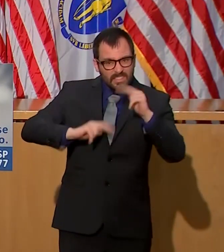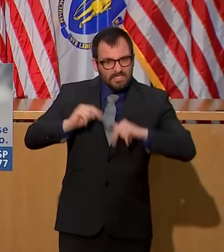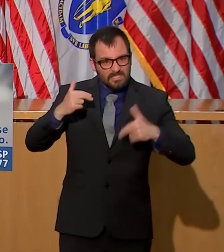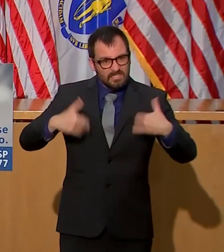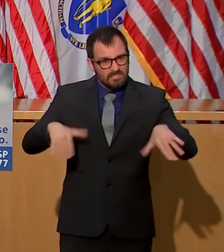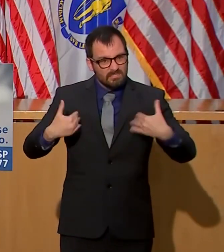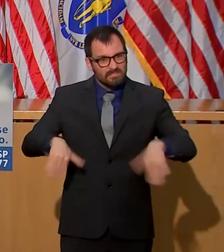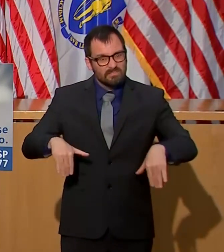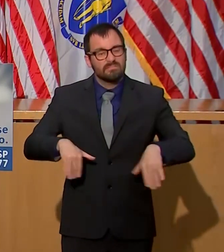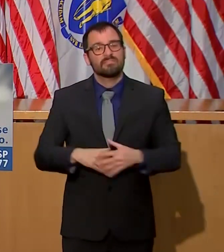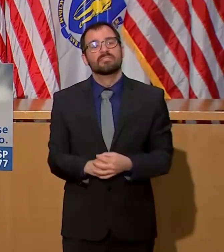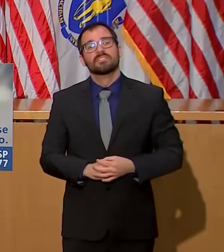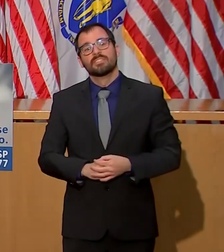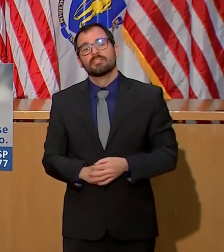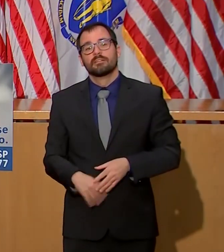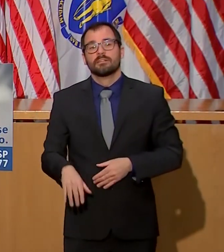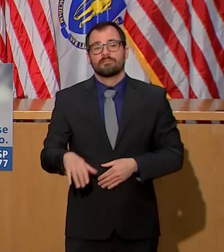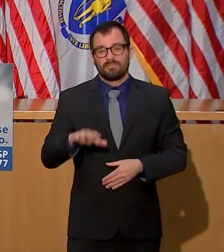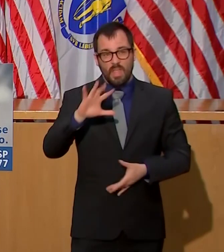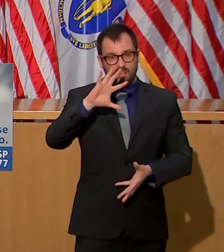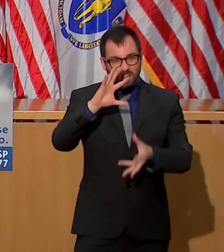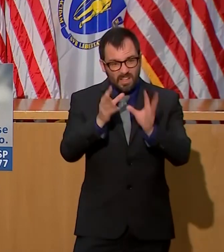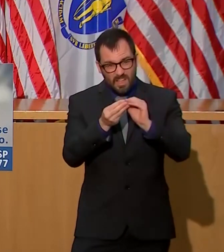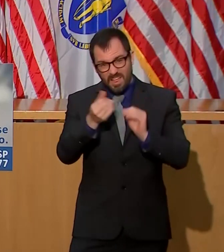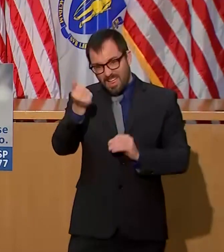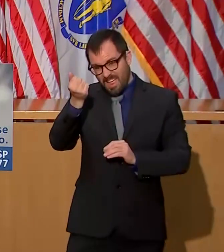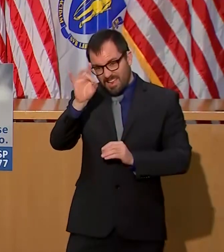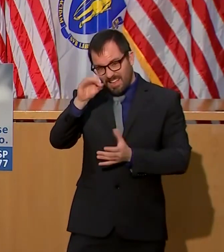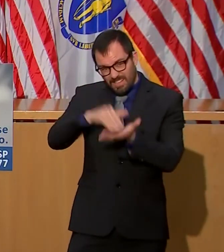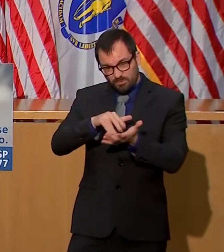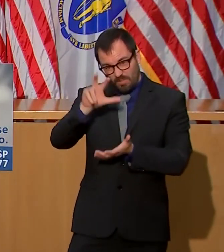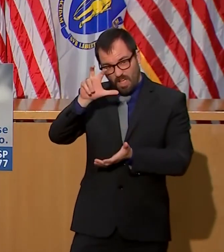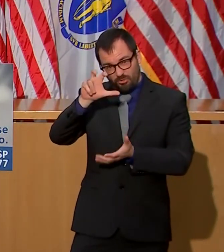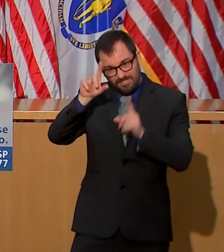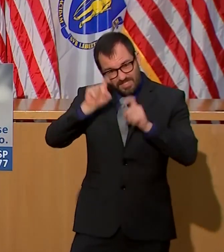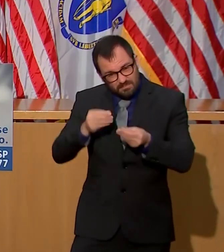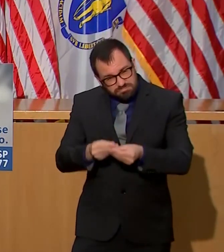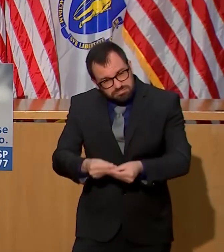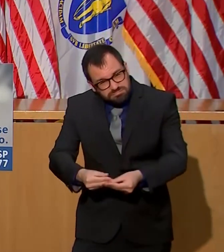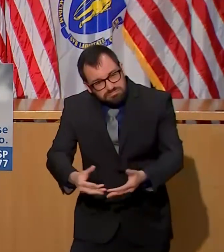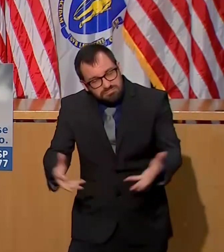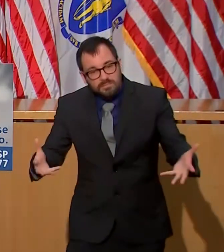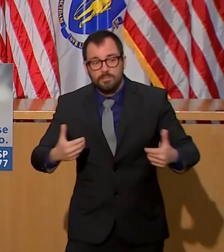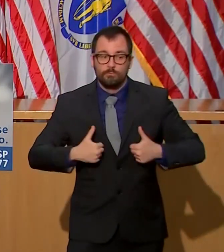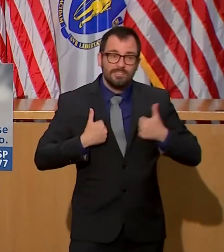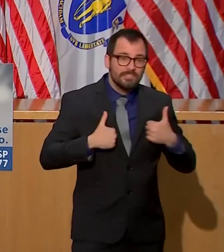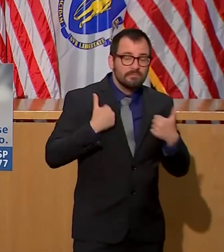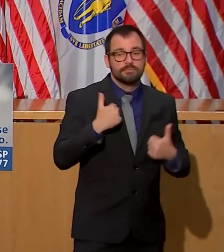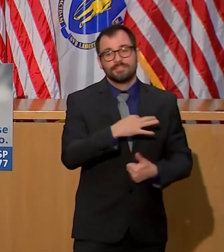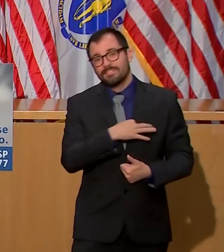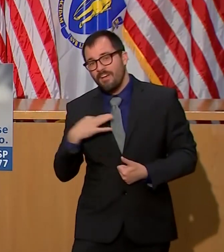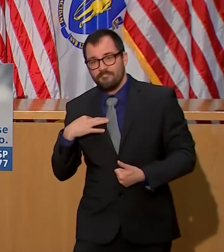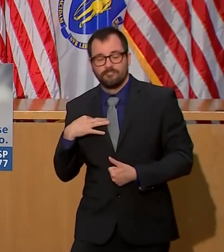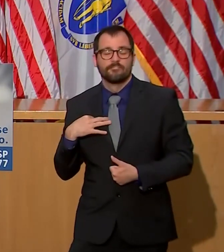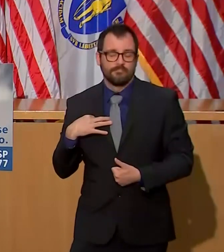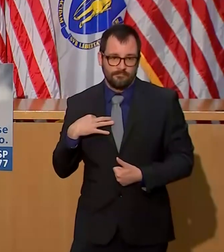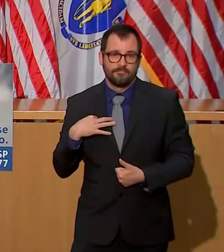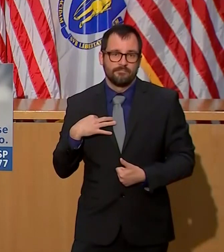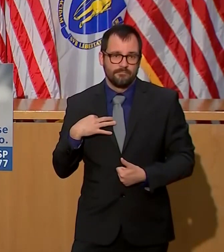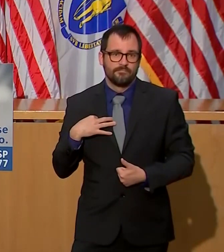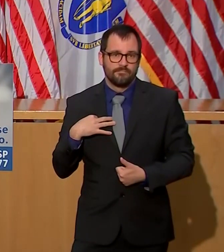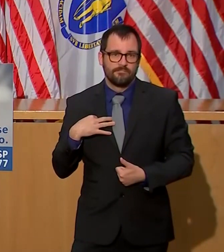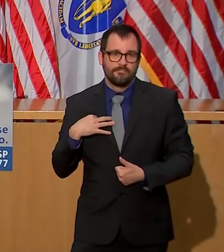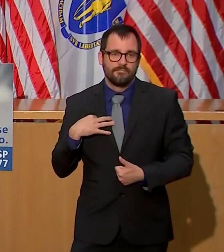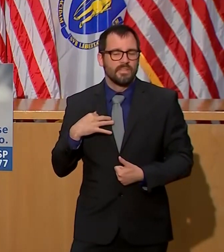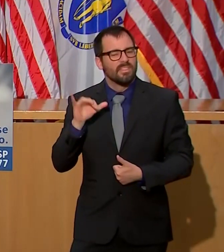staff and residents at those locations. The Guard's done a tremendous job so far and will continue this work to reach as many